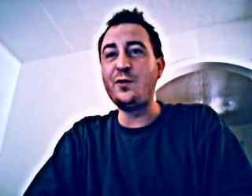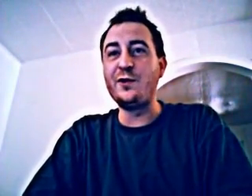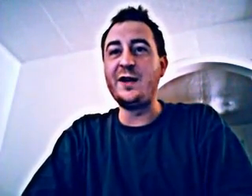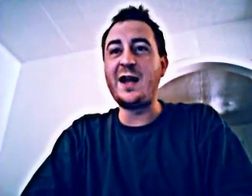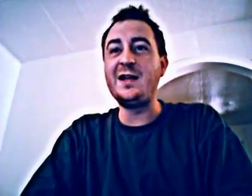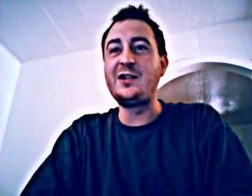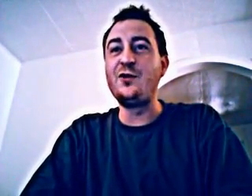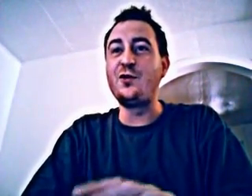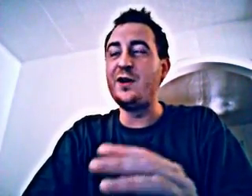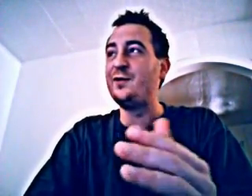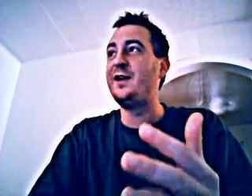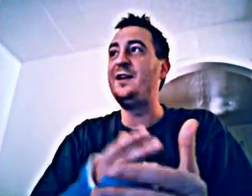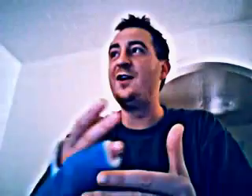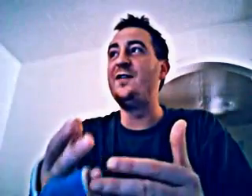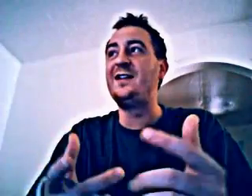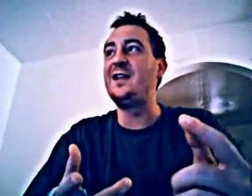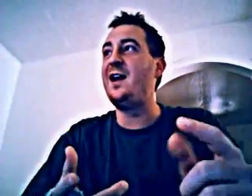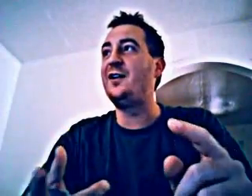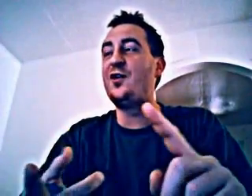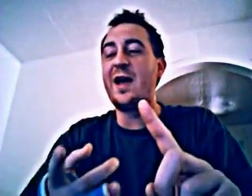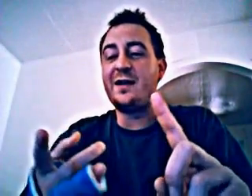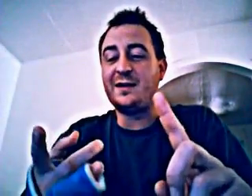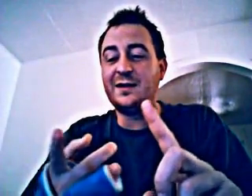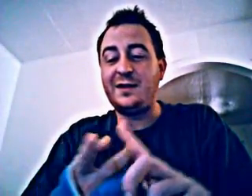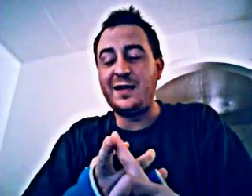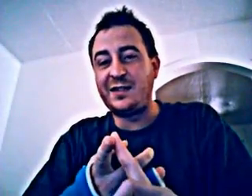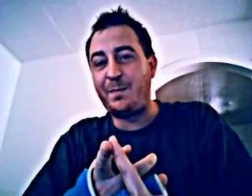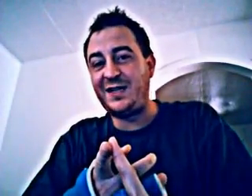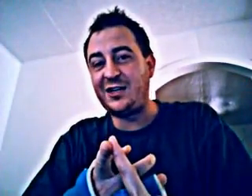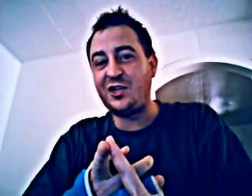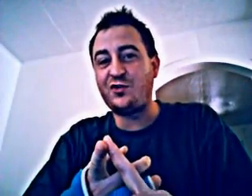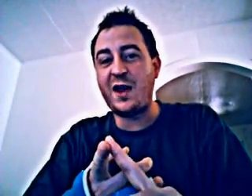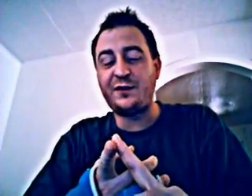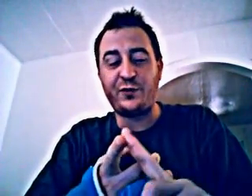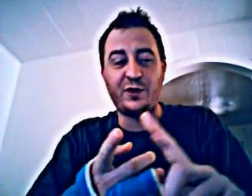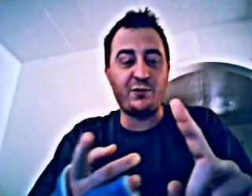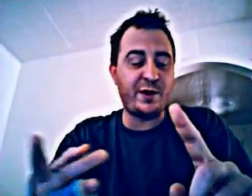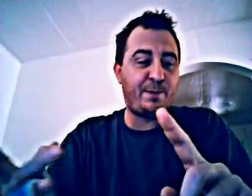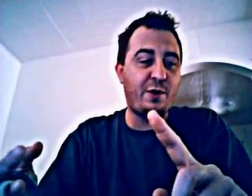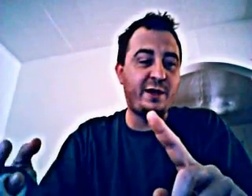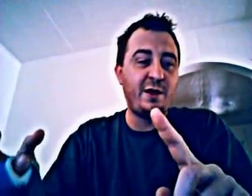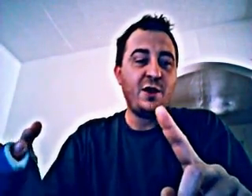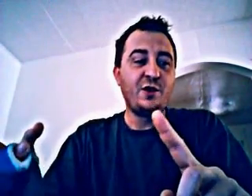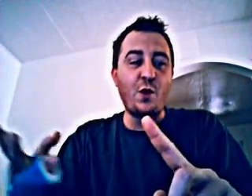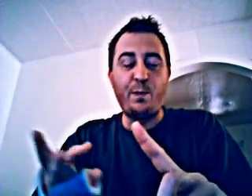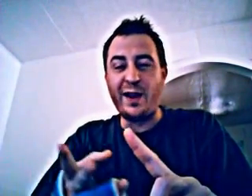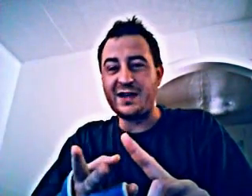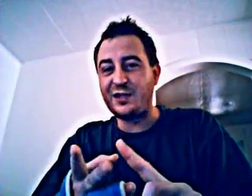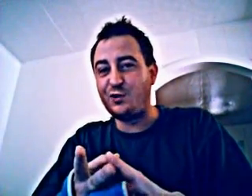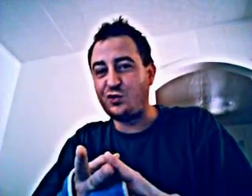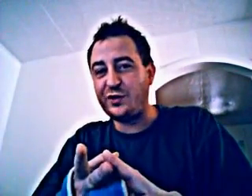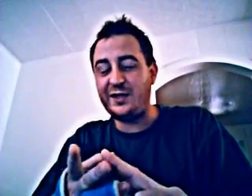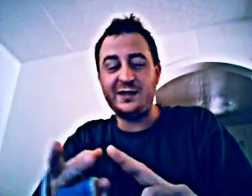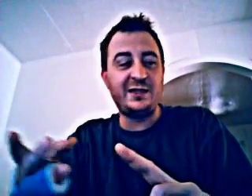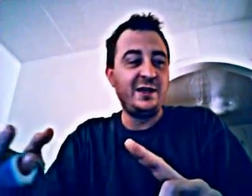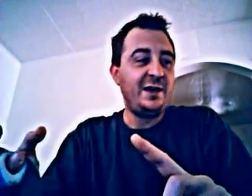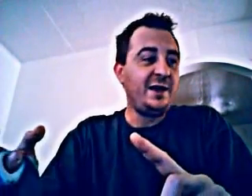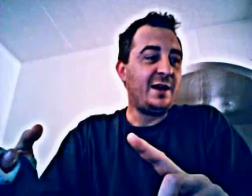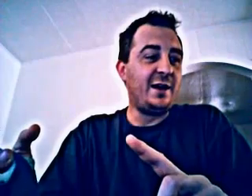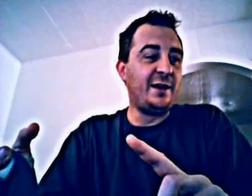Greenery Day. So greenery, you know, that's, uh, go out and get some petition drives for the green party. Go plant some trees. Um,